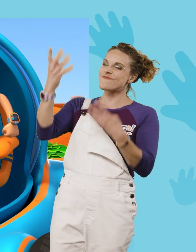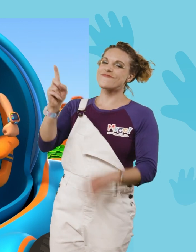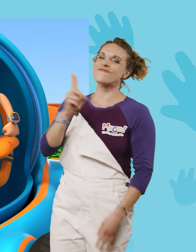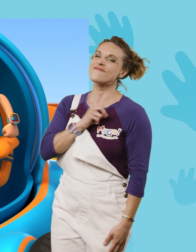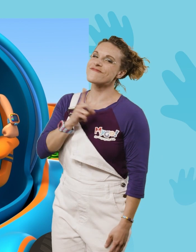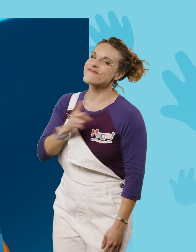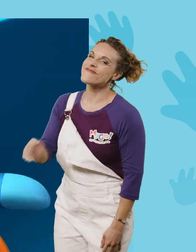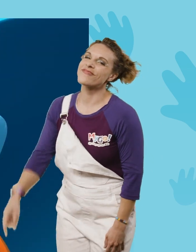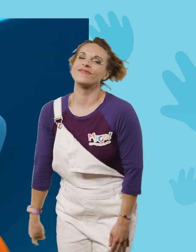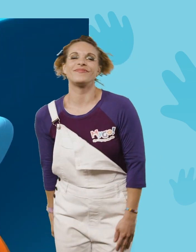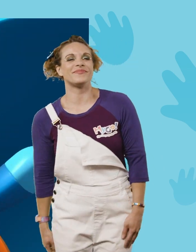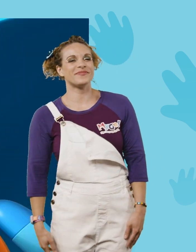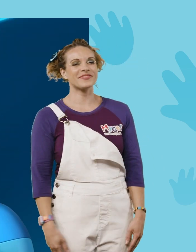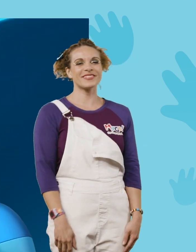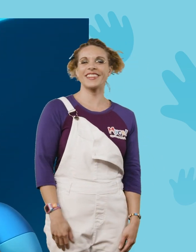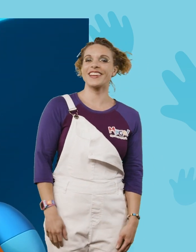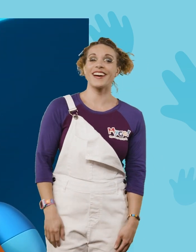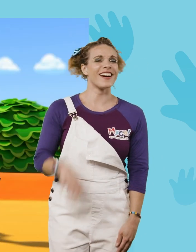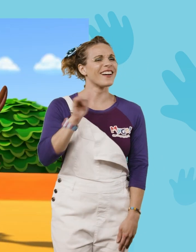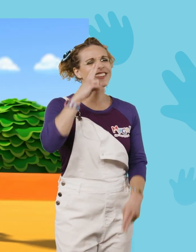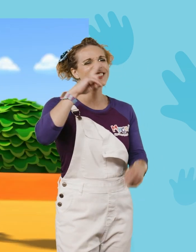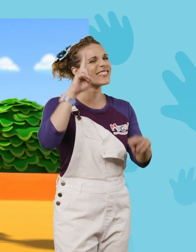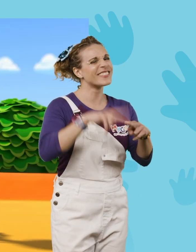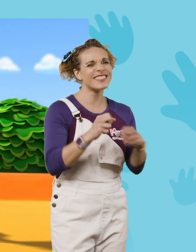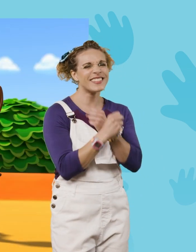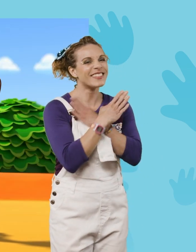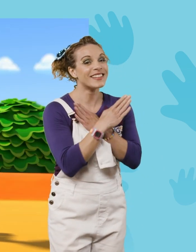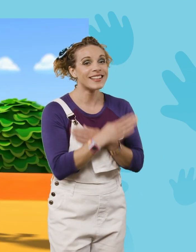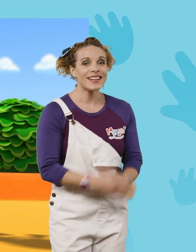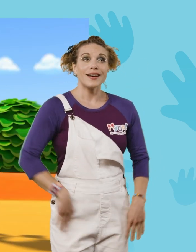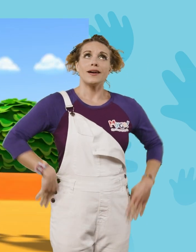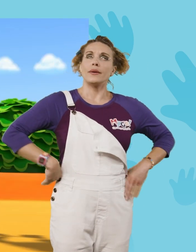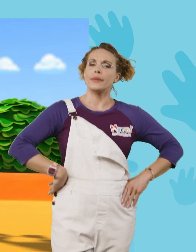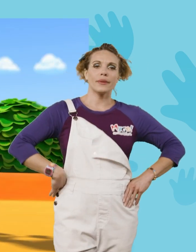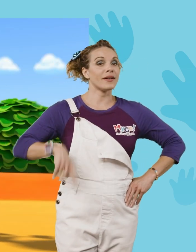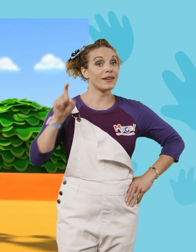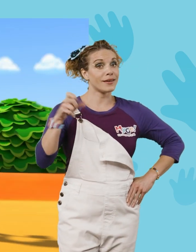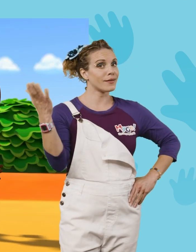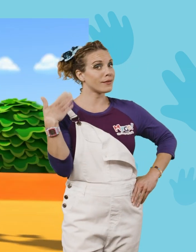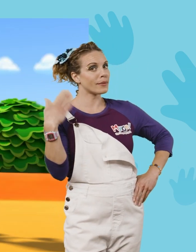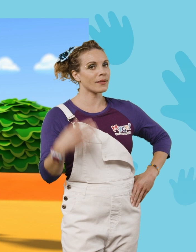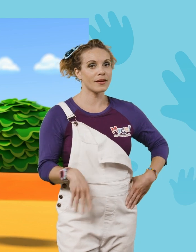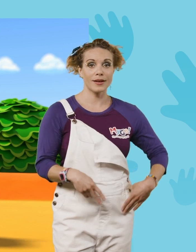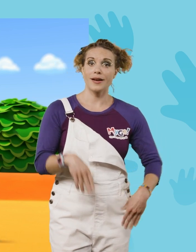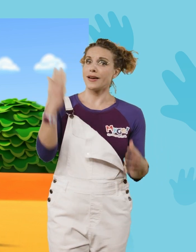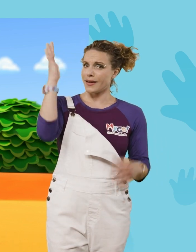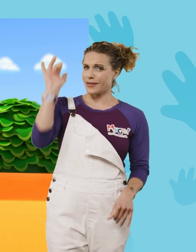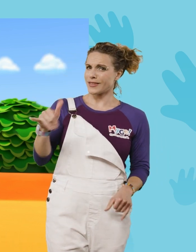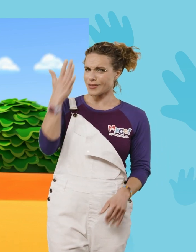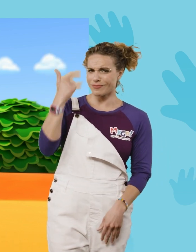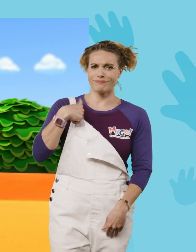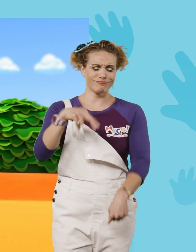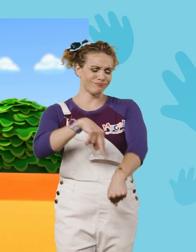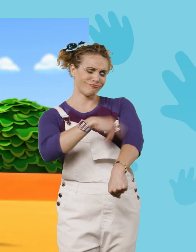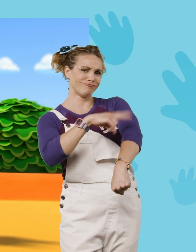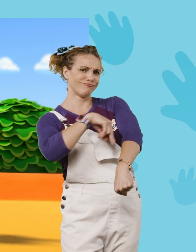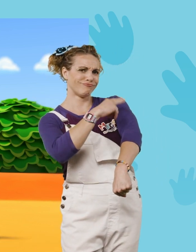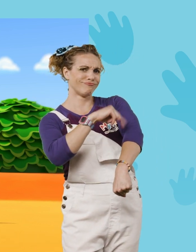answer, Deebo! That was fun, Blippi! Gotta cool down! That's why I'm licking my arm! It's a